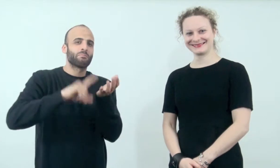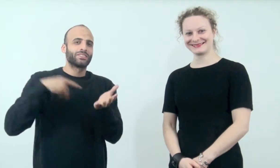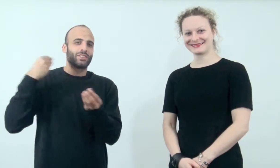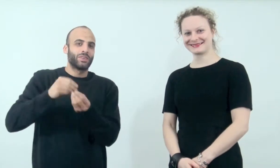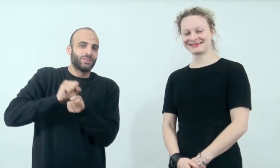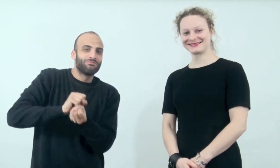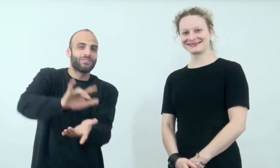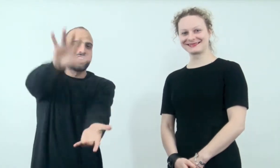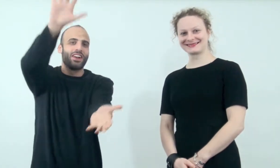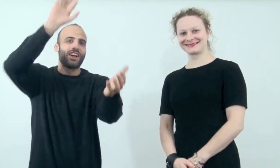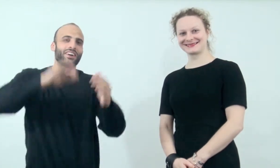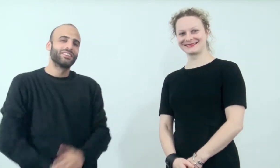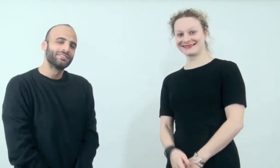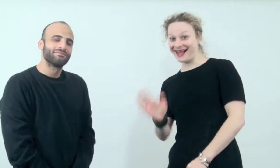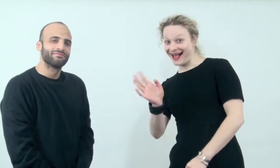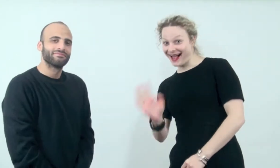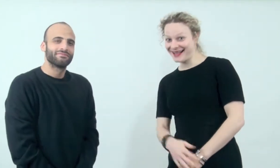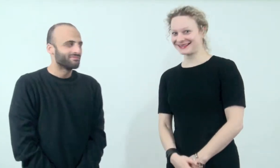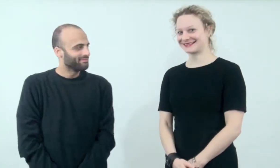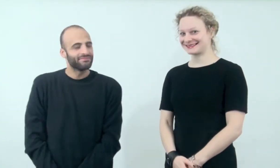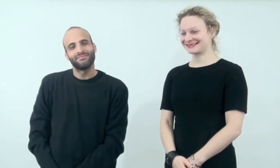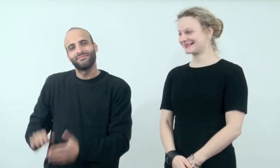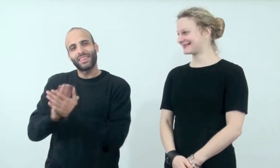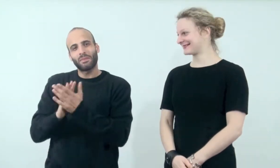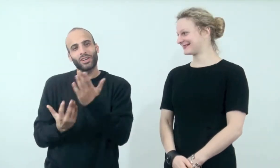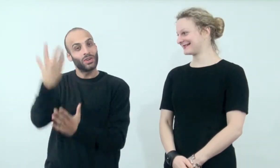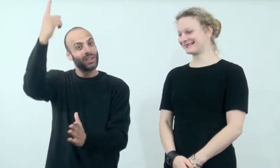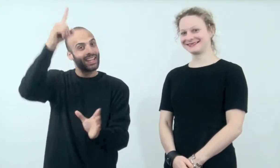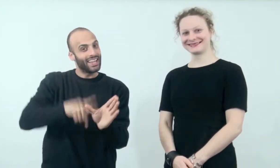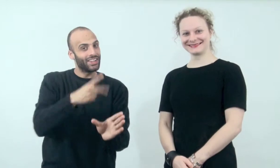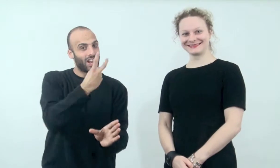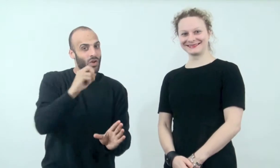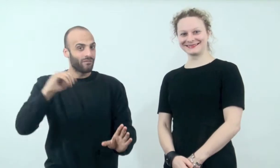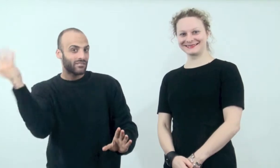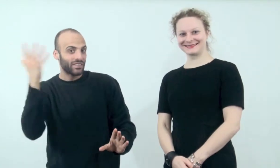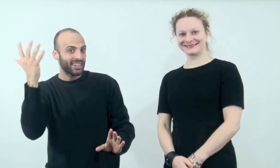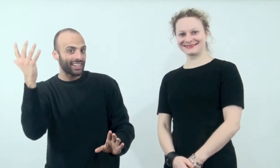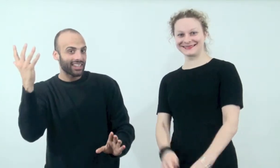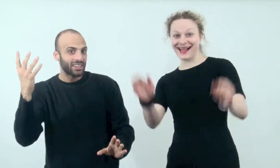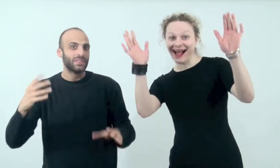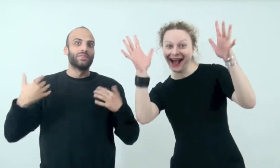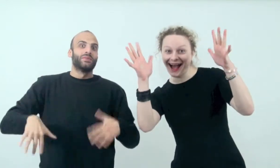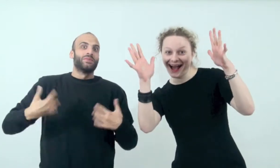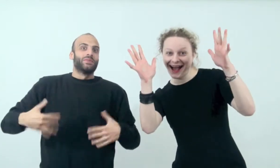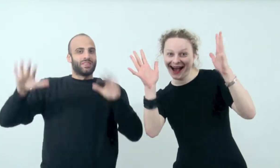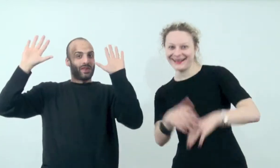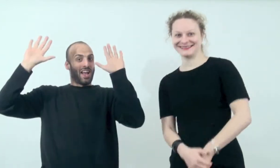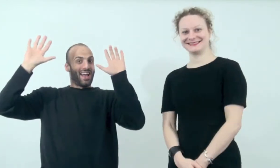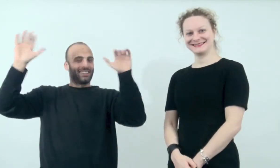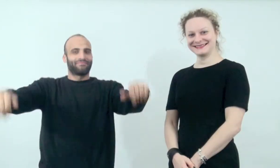Hello, BSL Newsround! Hello! Happy New Year, everyone, for 2015! Wow!